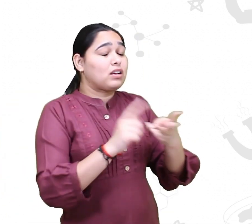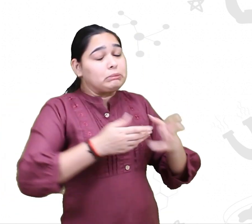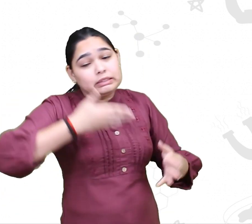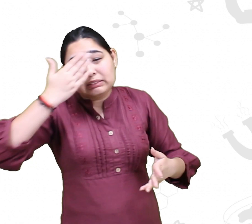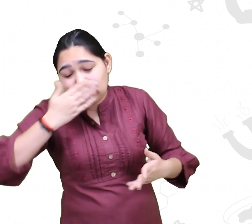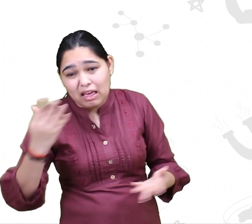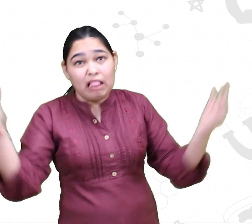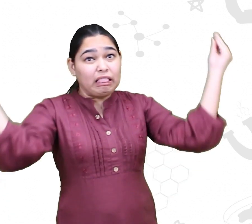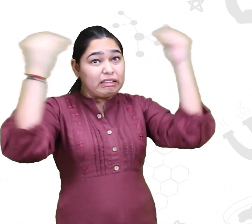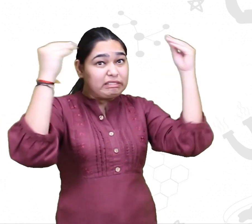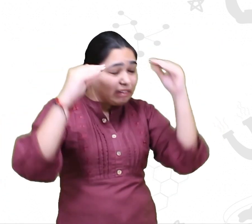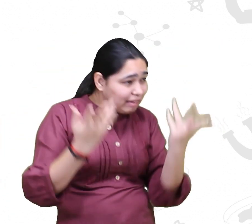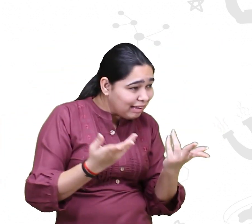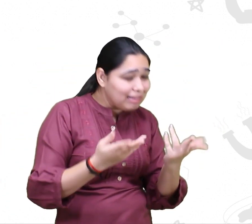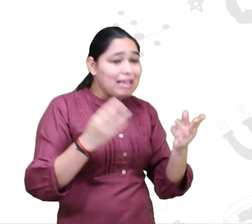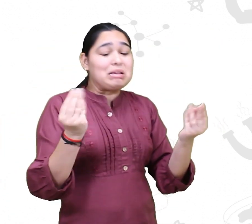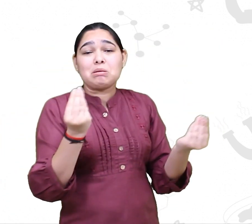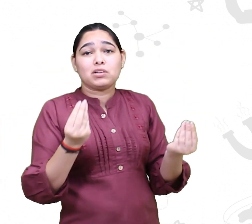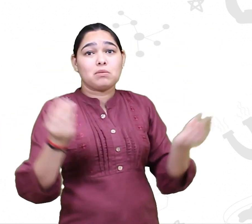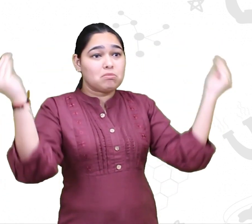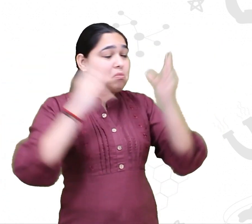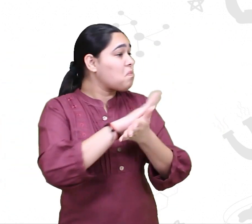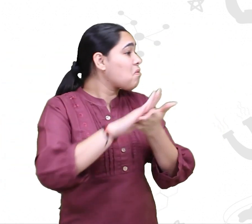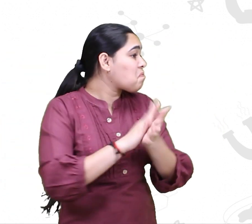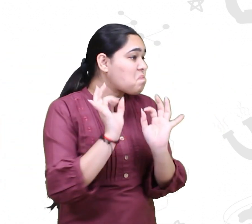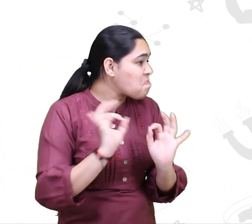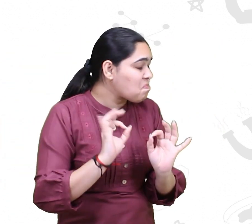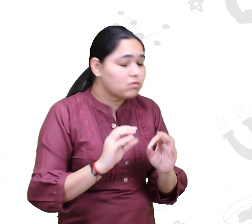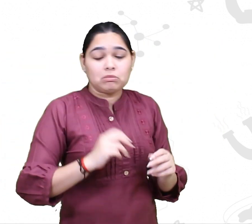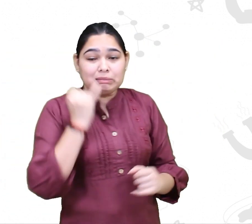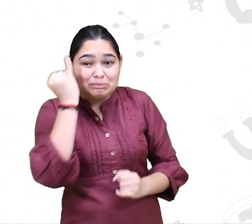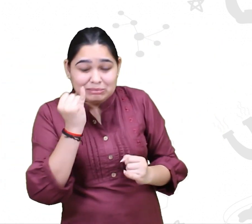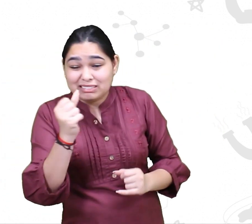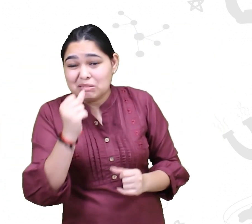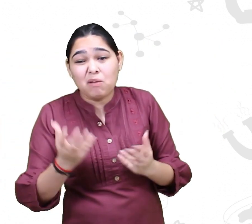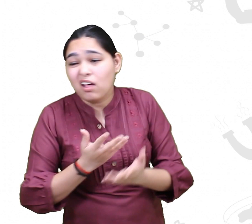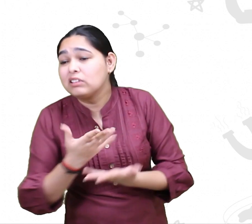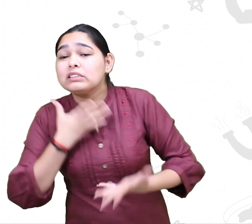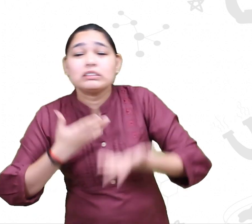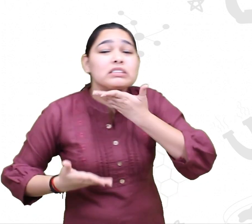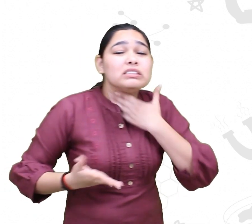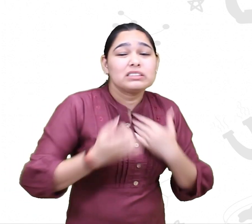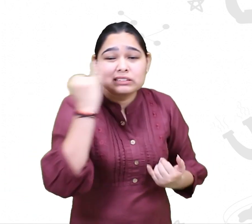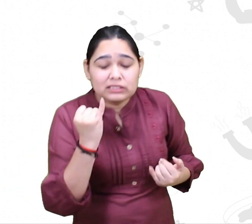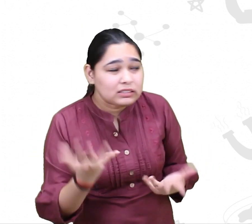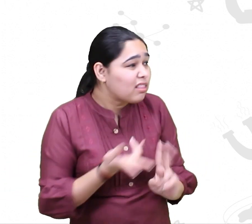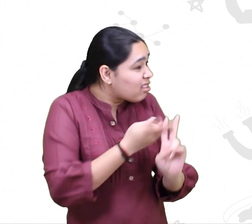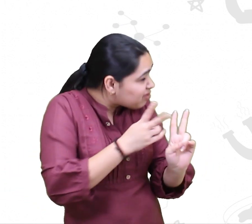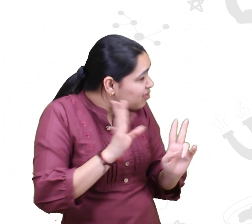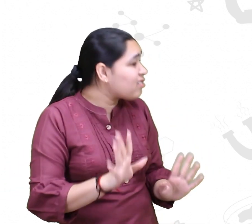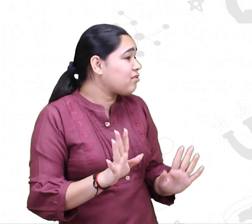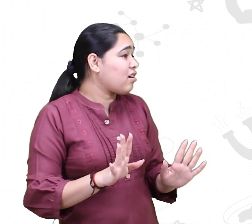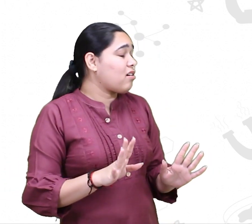Noises, sounds, smells, things unpredictable. You know, it rains, then it's dry, and then